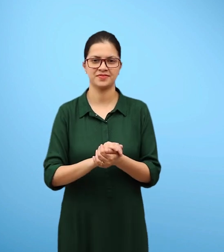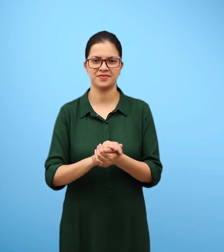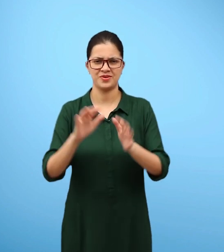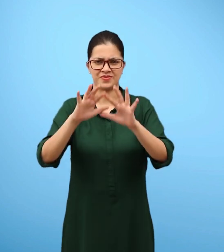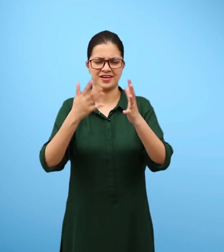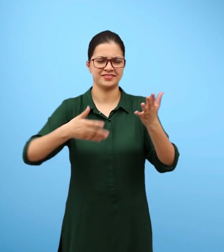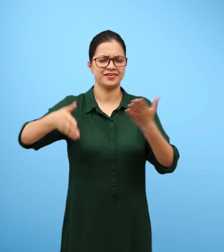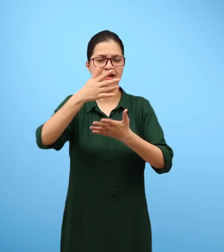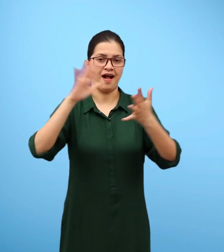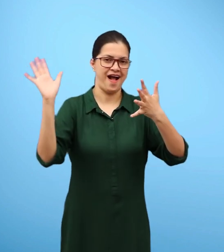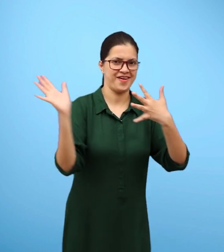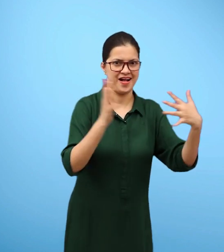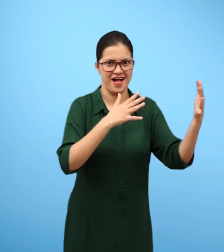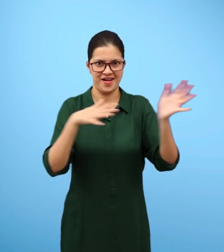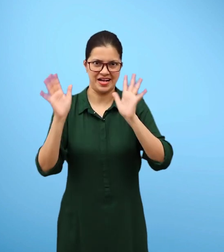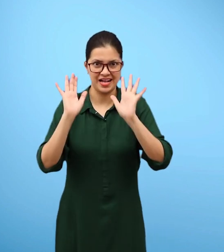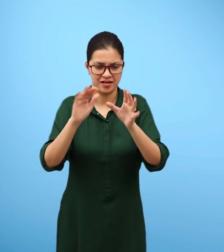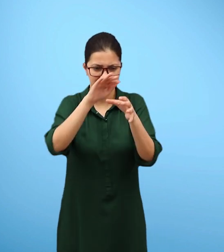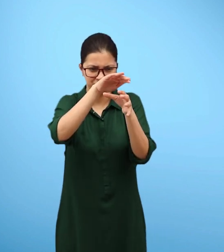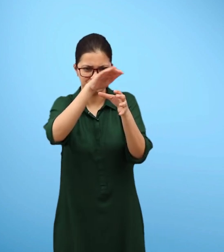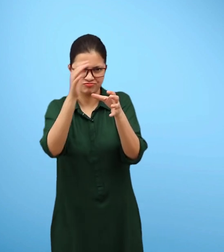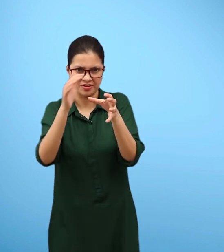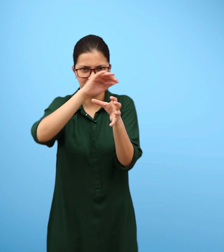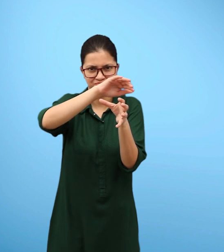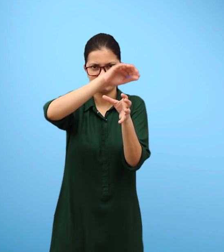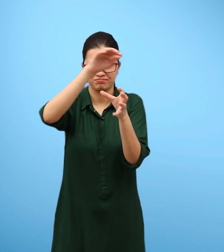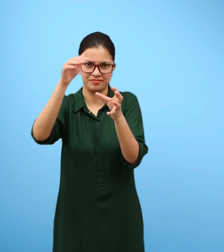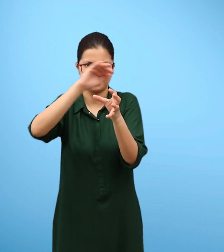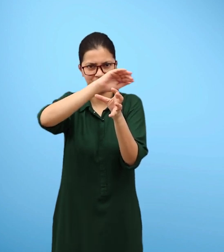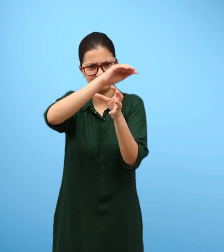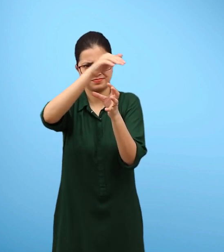The envelope of air that surrounds the earth is known as atmosphere.